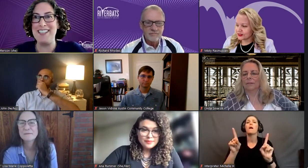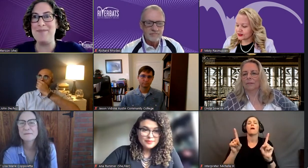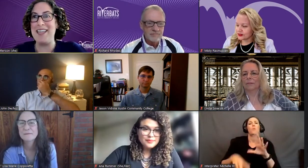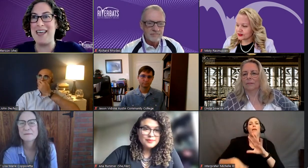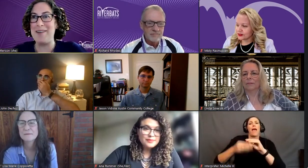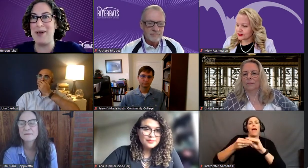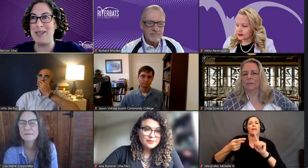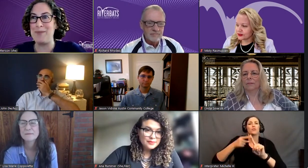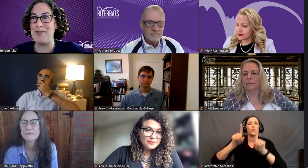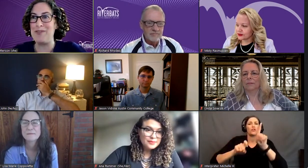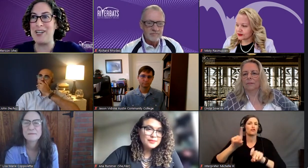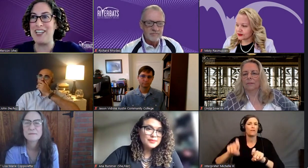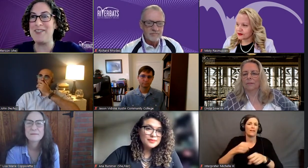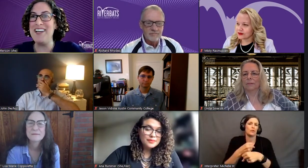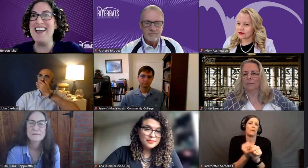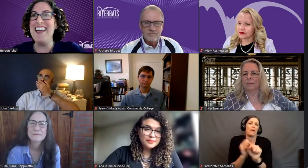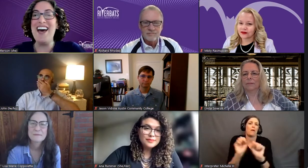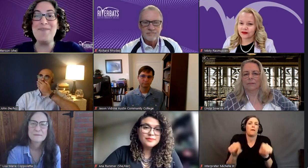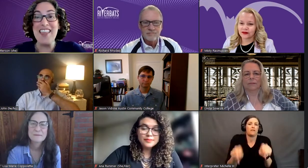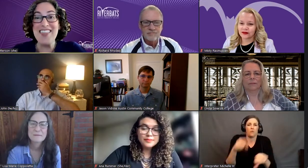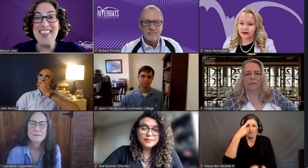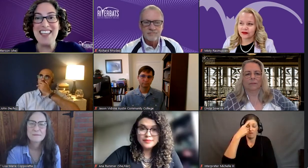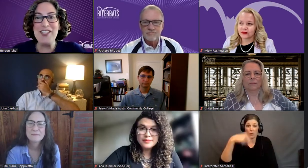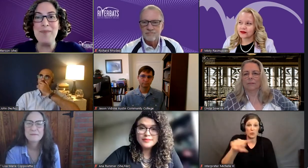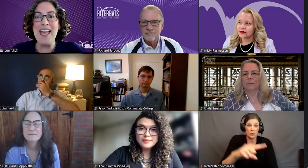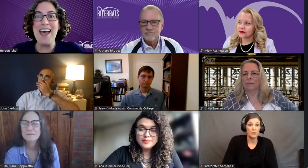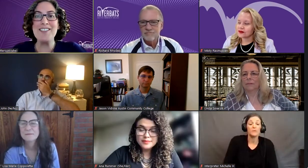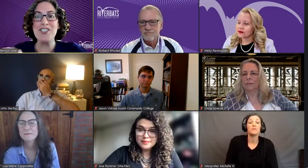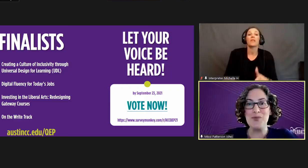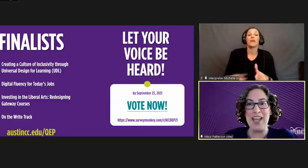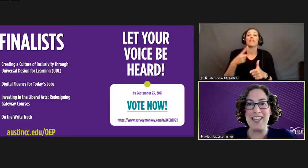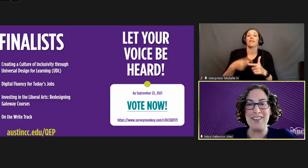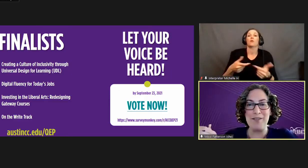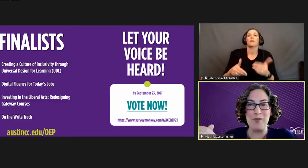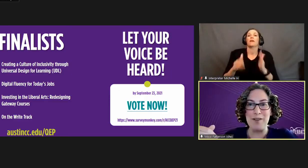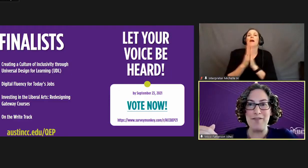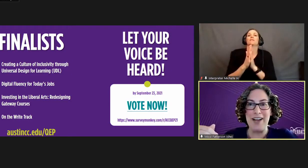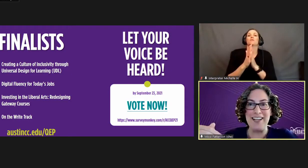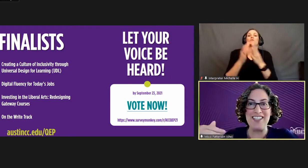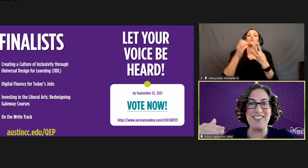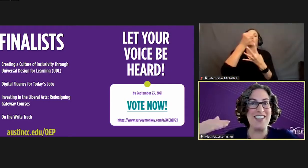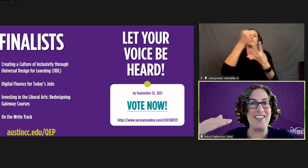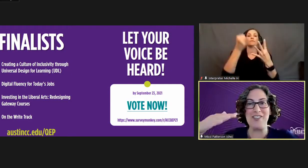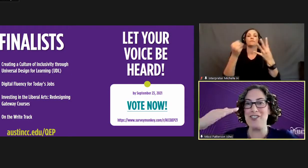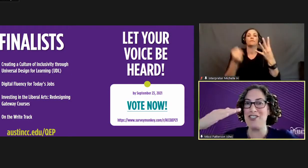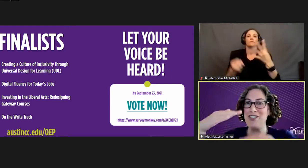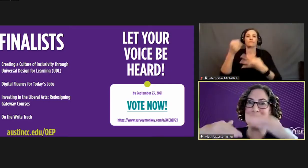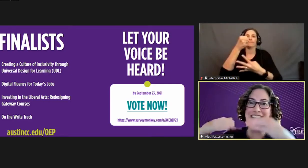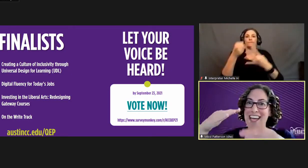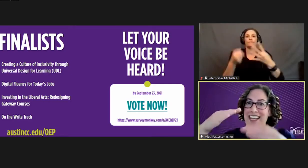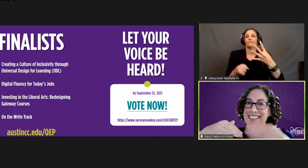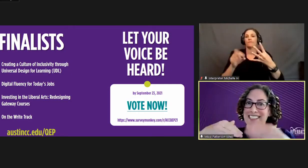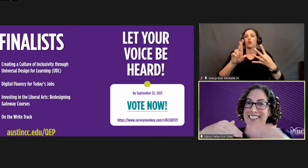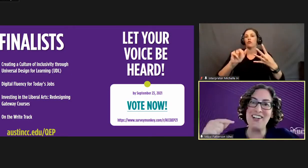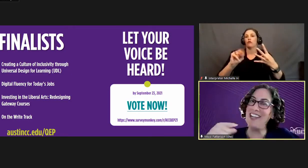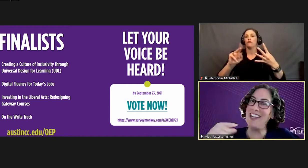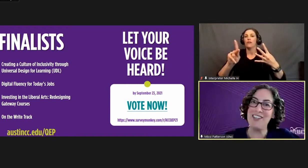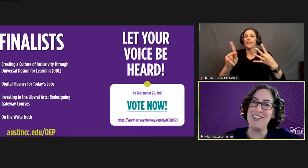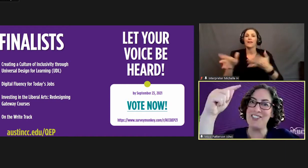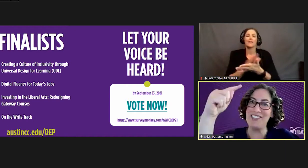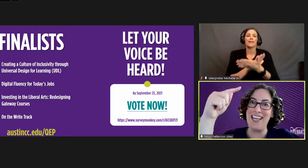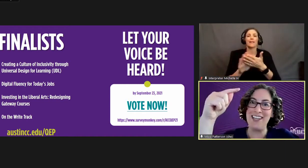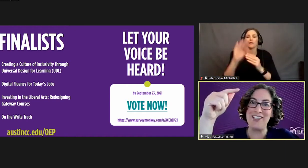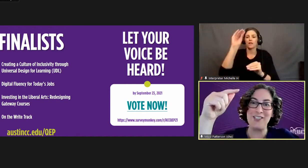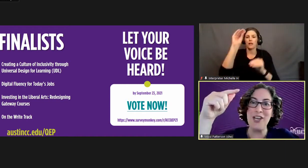survey to make that possible for you. And then you'll be asked to rank the four finalists. And there's just a really nice slider